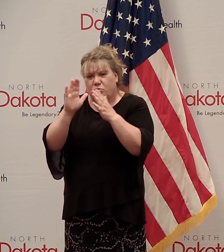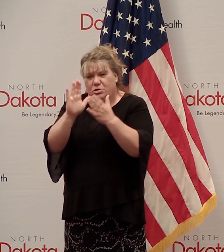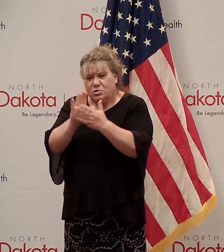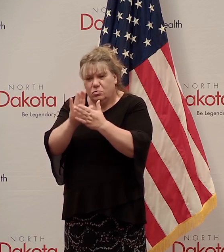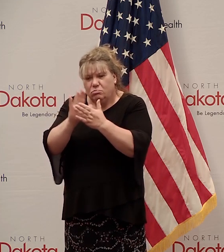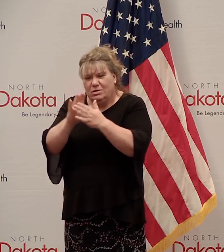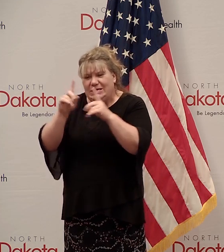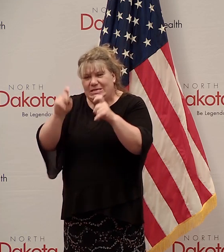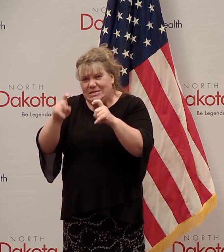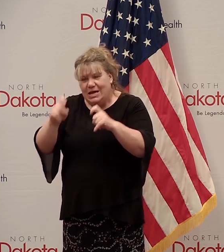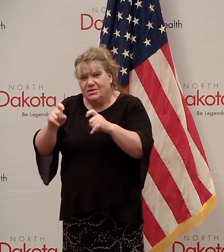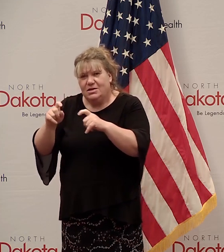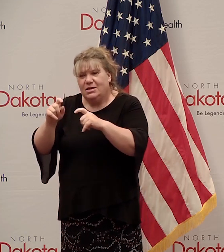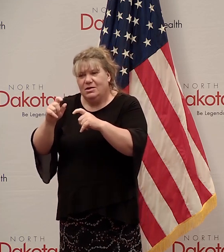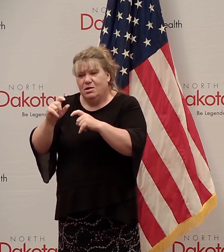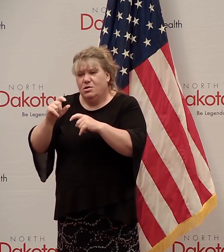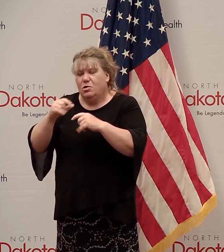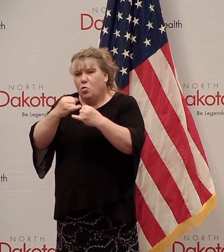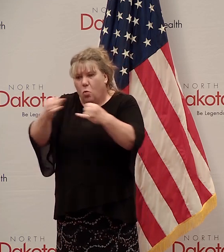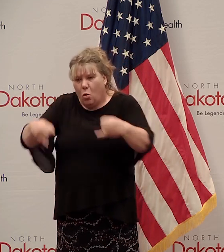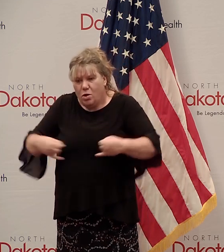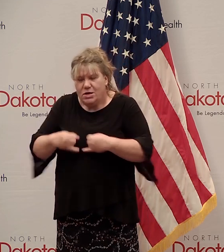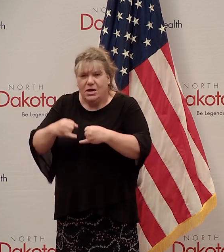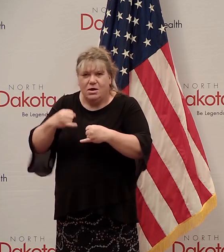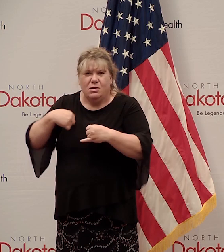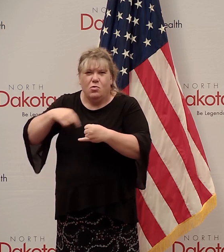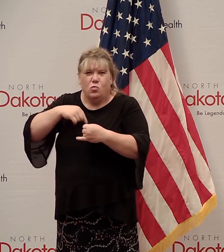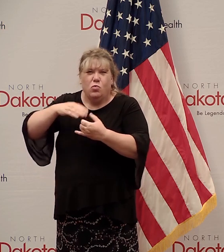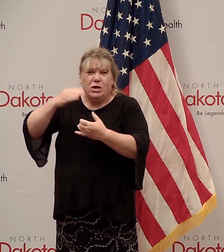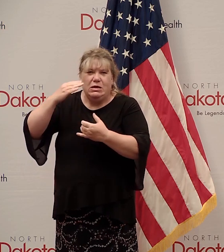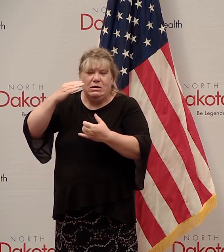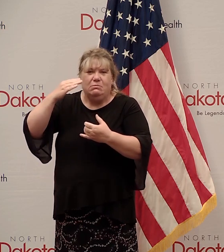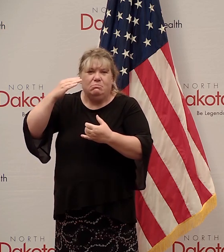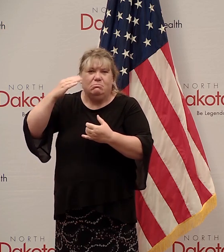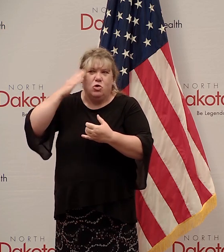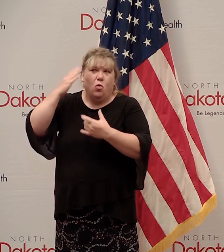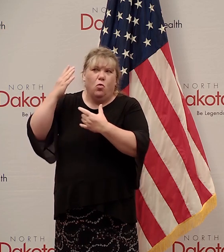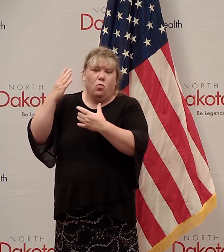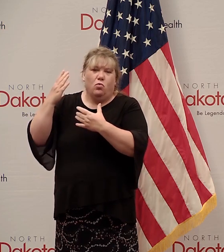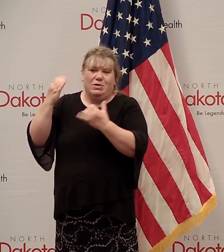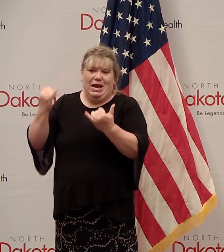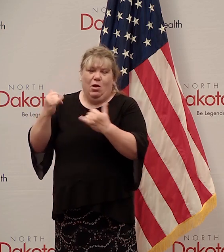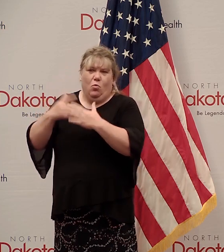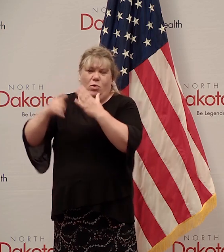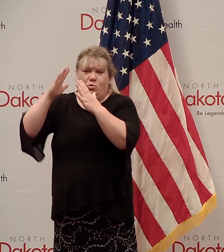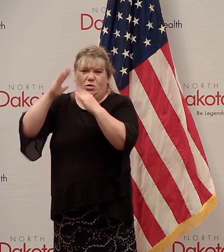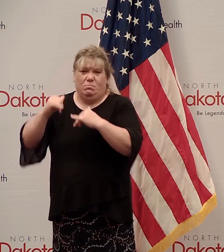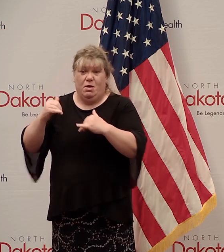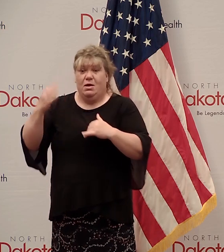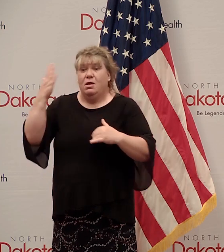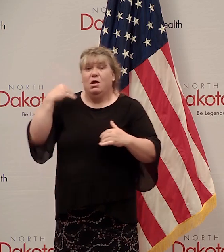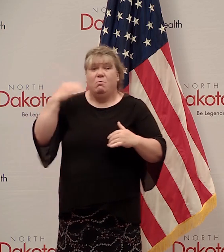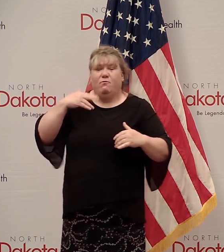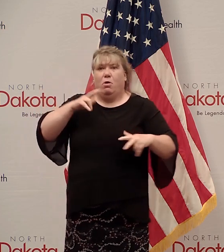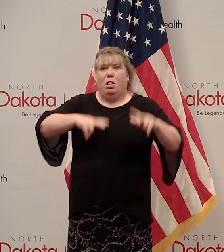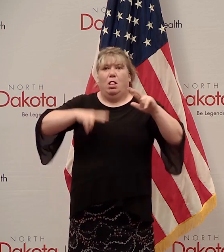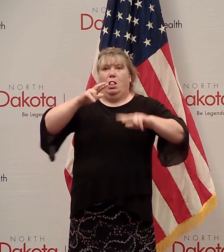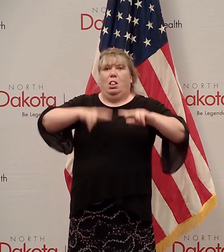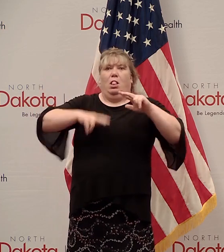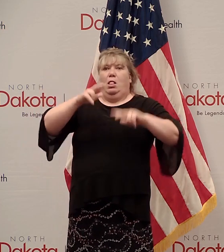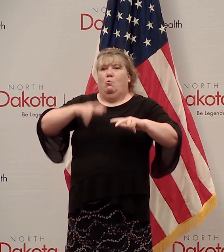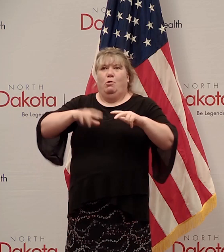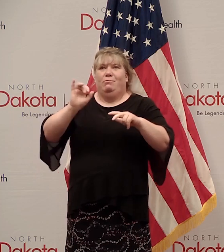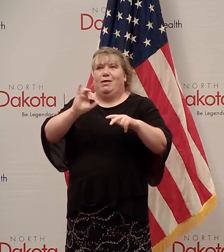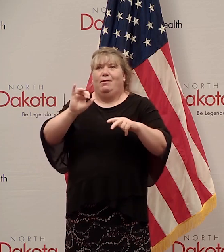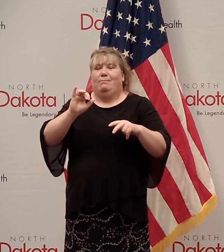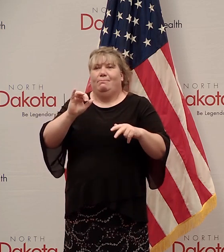tracing and quarantine that we have. So we'll be, know, we were kind of in, we were in the, you know, we were like in a bad Indiana Jones